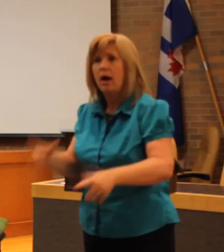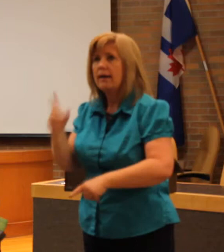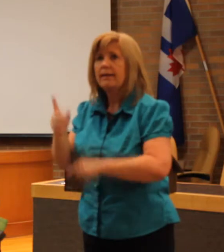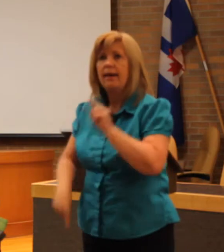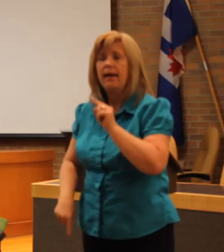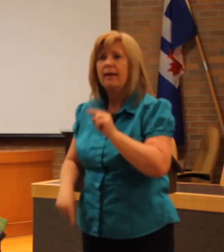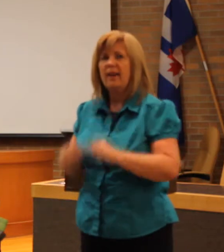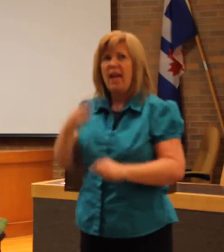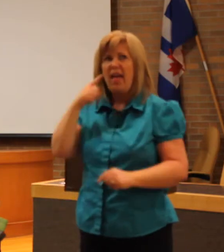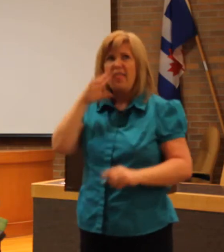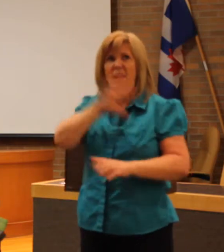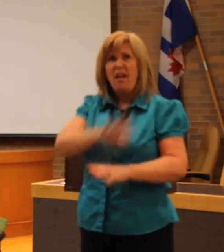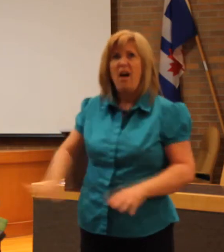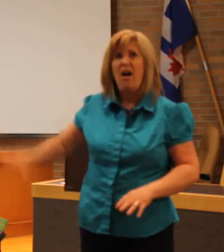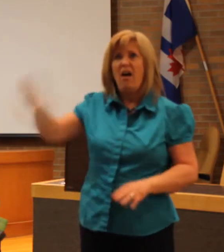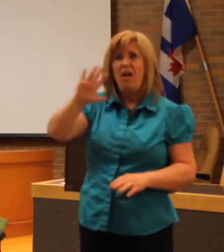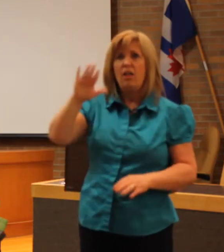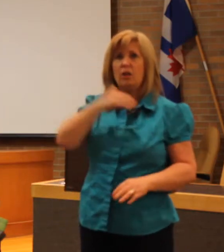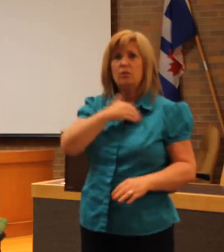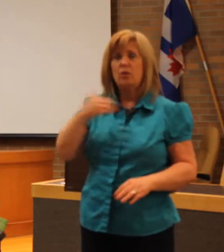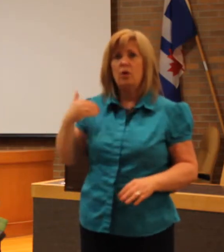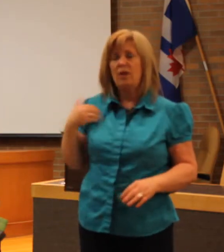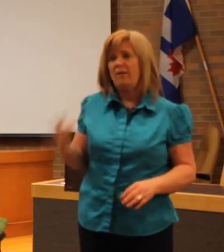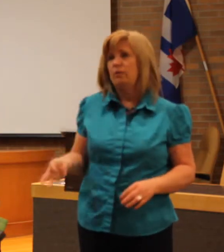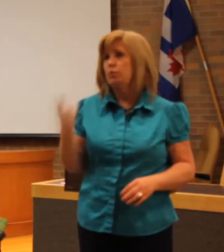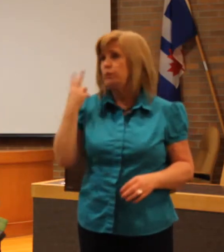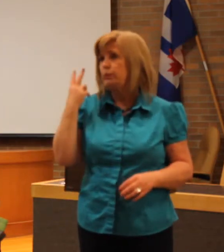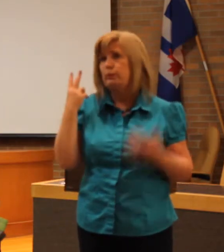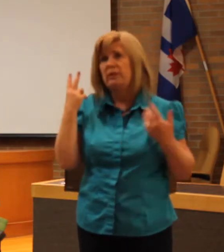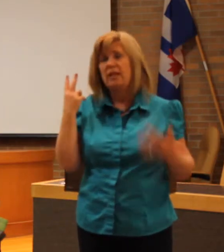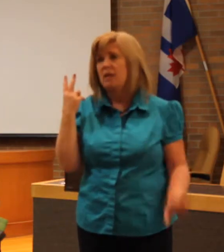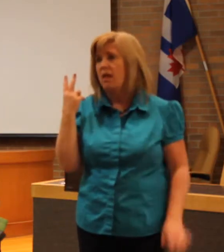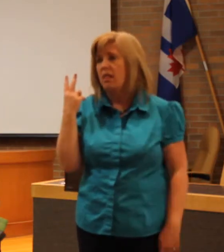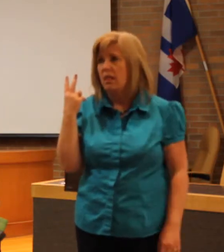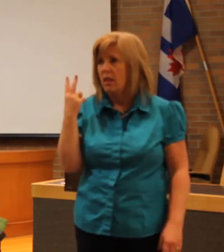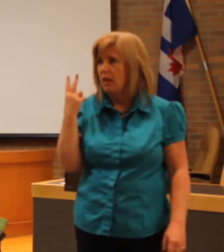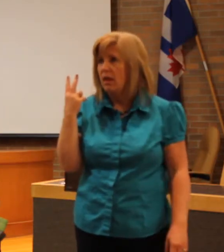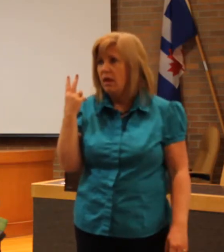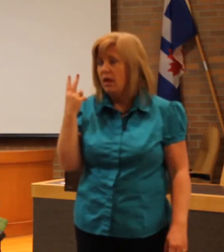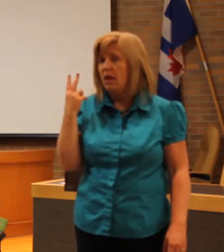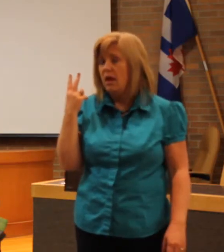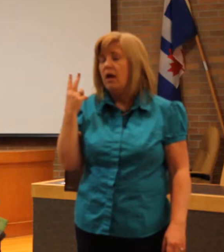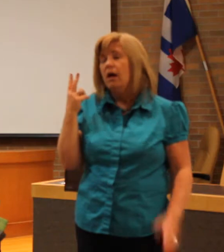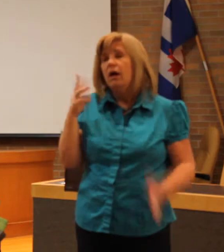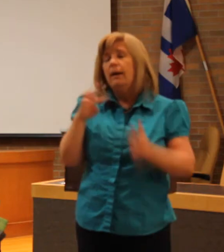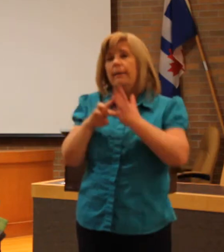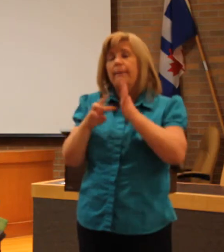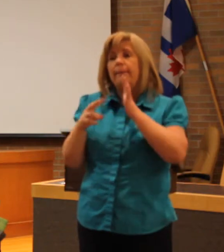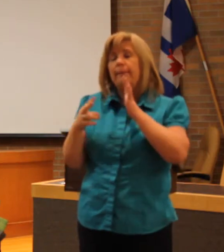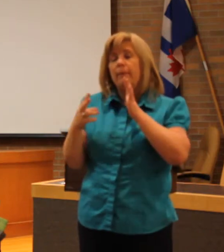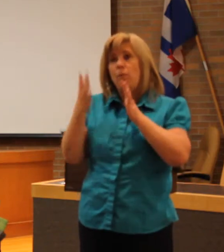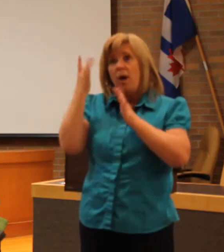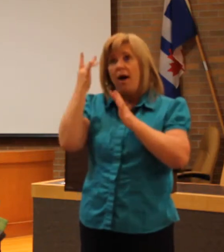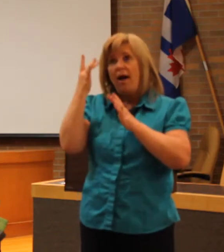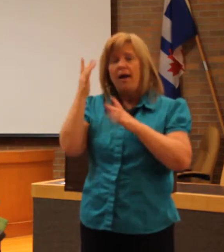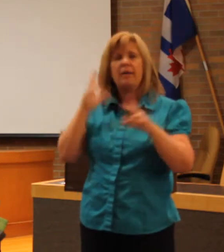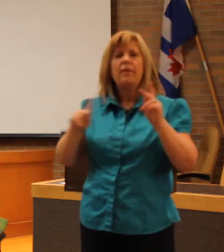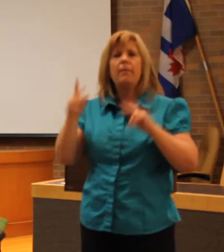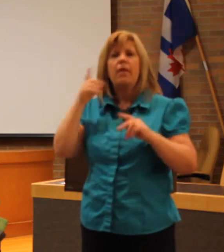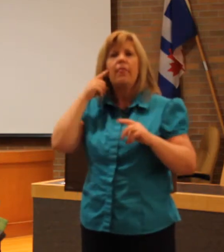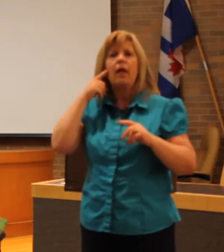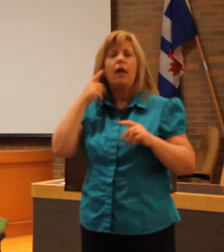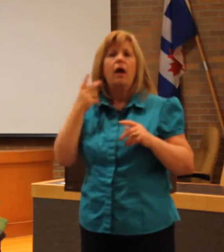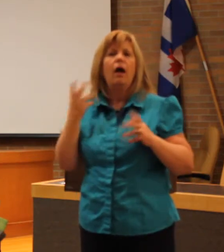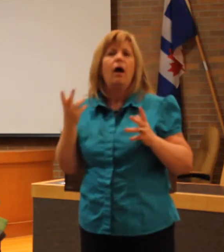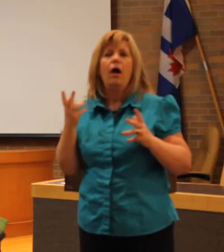there is only two wheelchair accessible shelters in all of Toronto. and that is because people believe that,